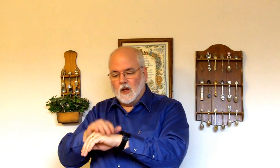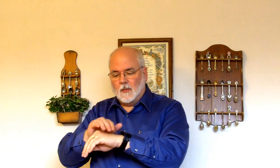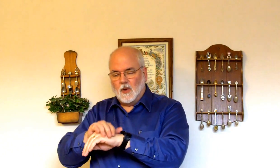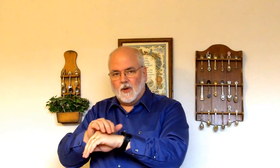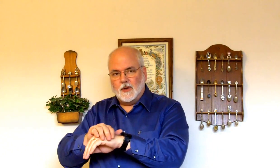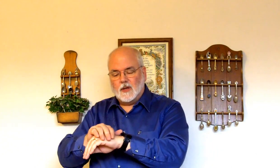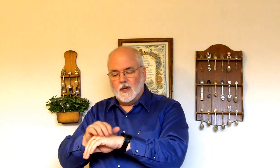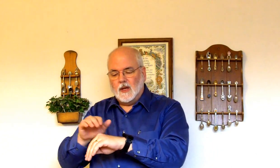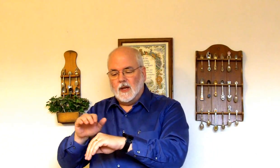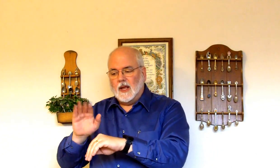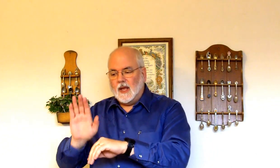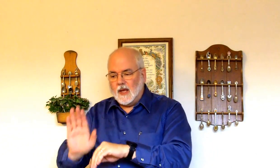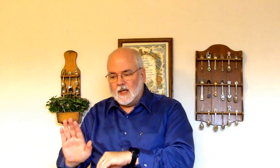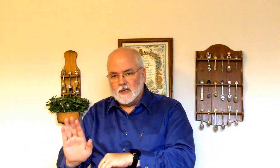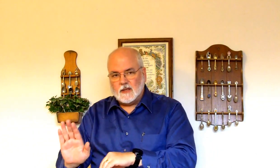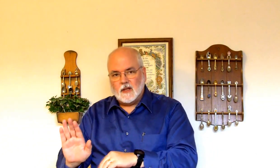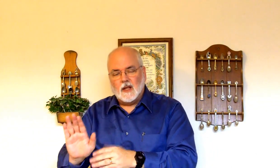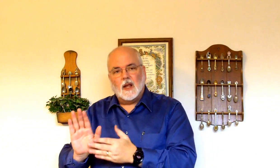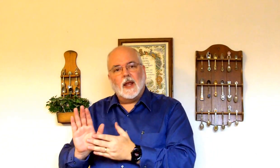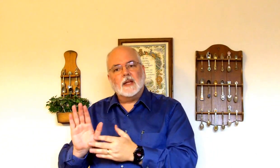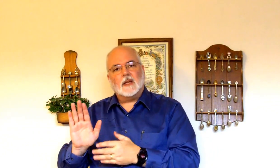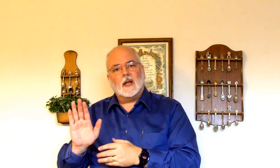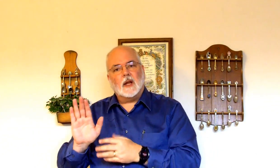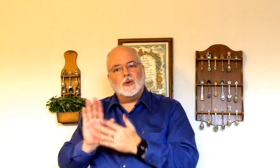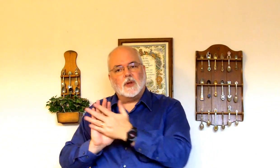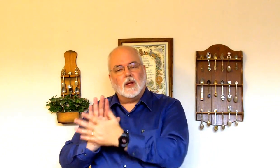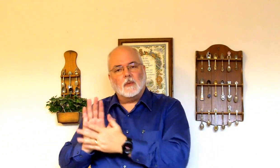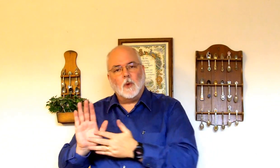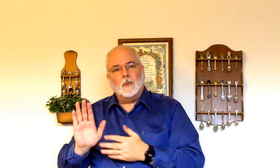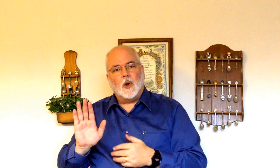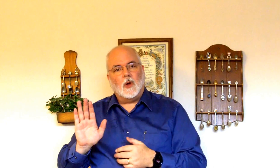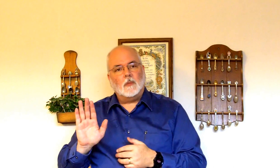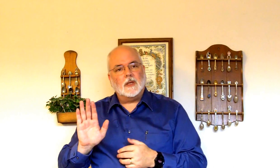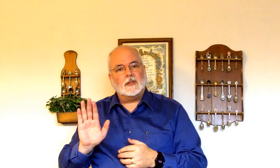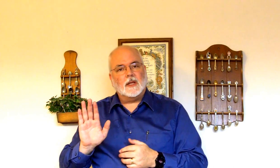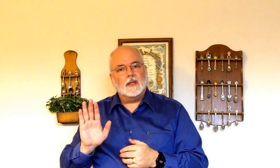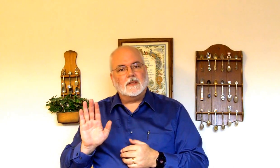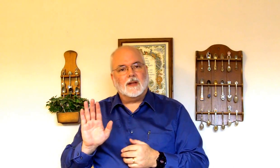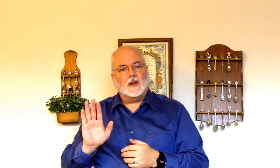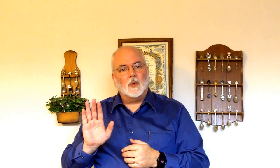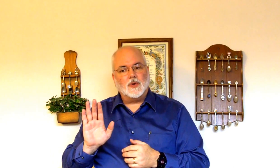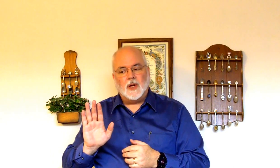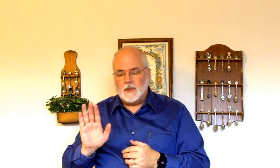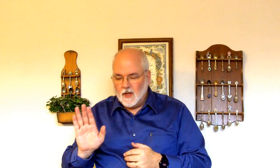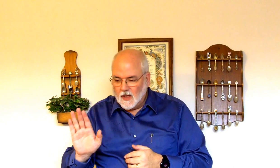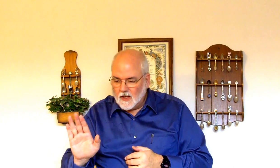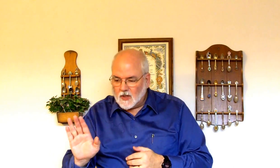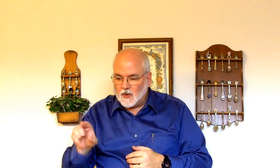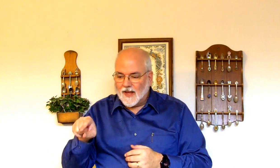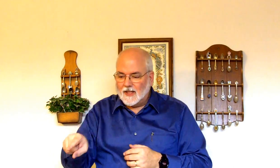Upon. His. In sign language, the open palm is ownership. So, like this